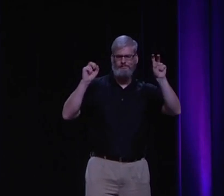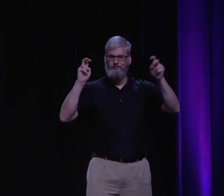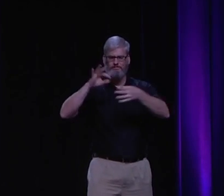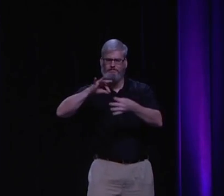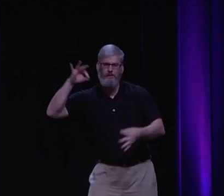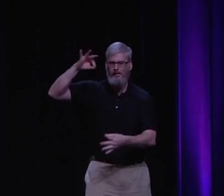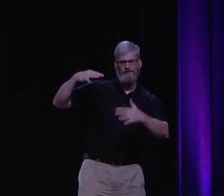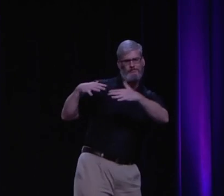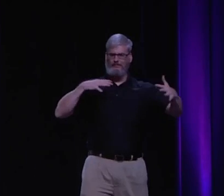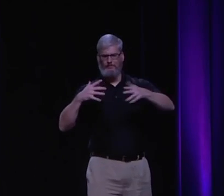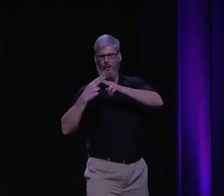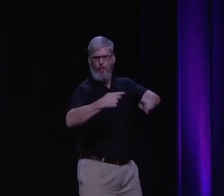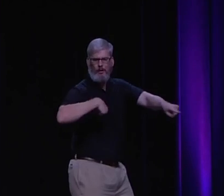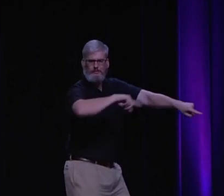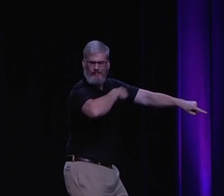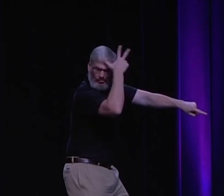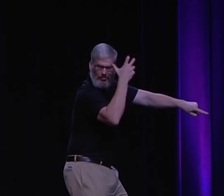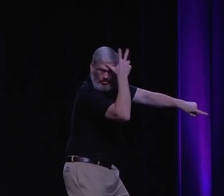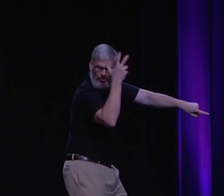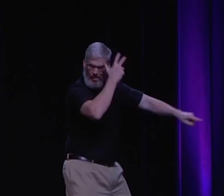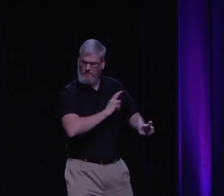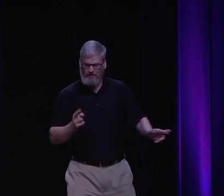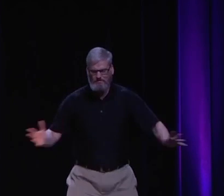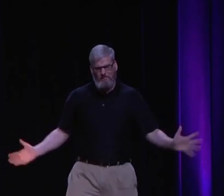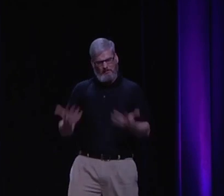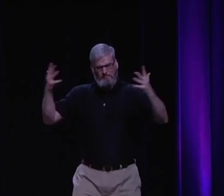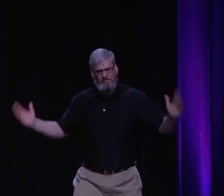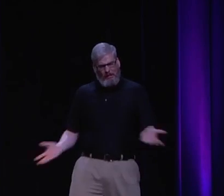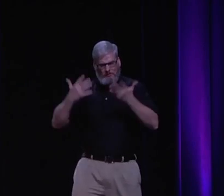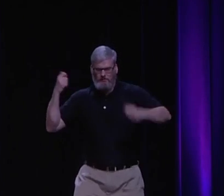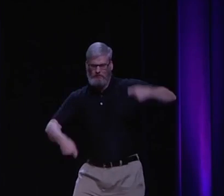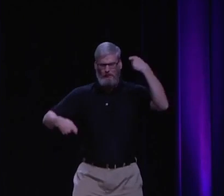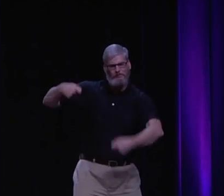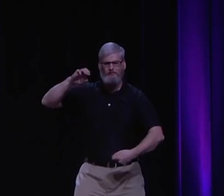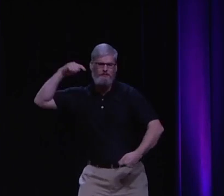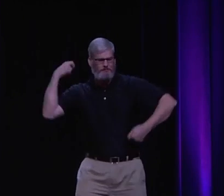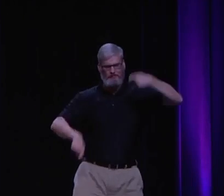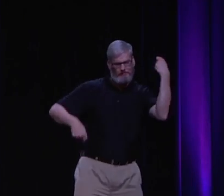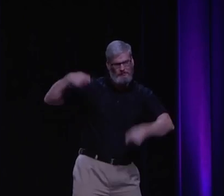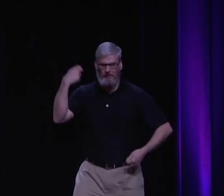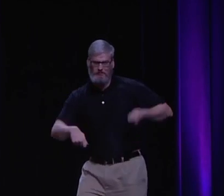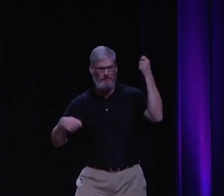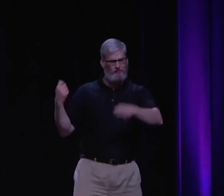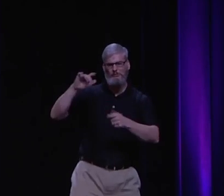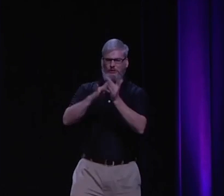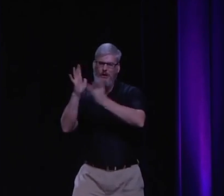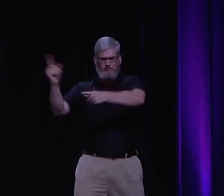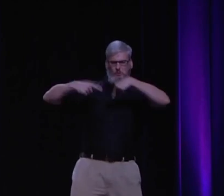war on Christianity. They're declaring a spiritual war. They call us the devil and they're beating the drum to march